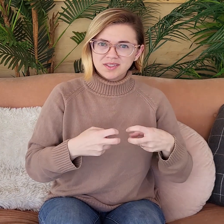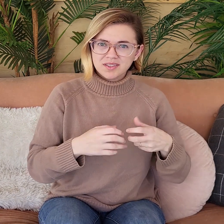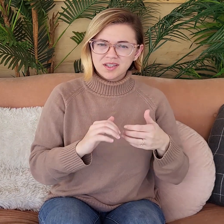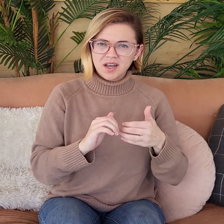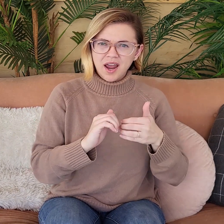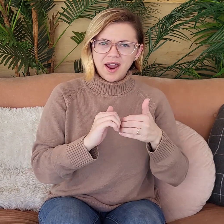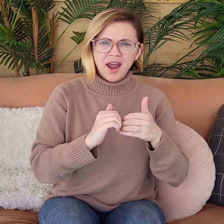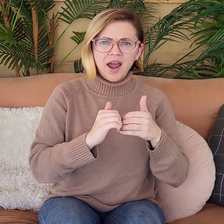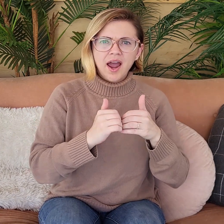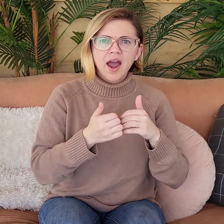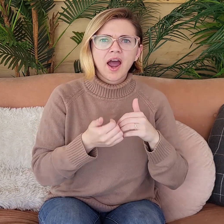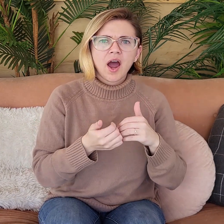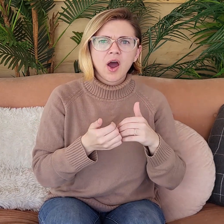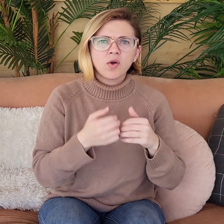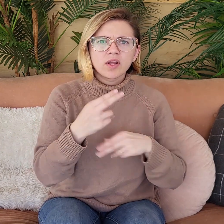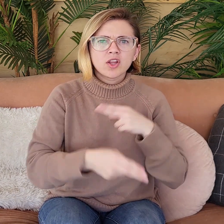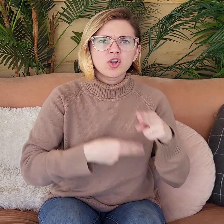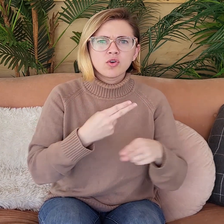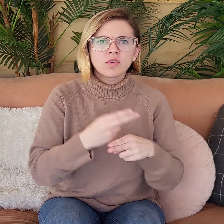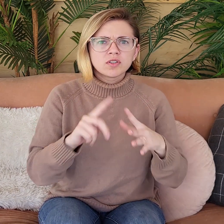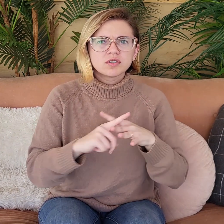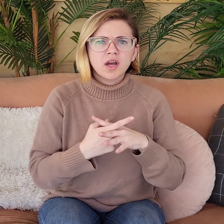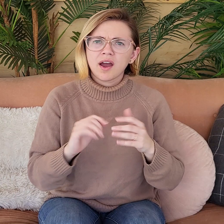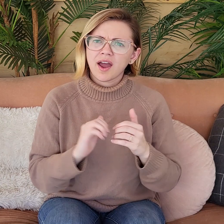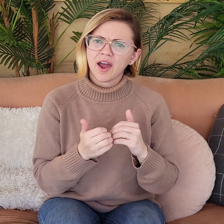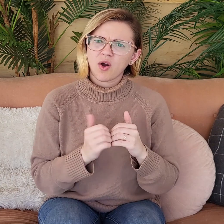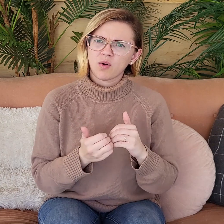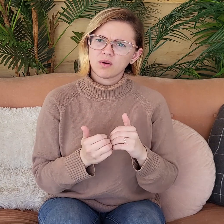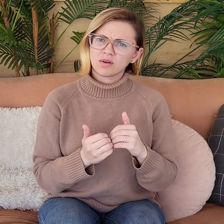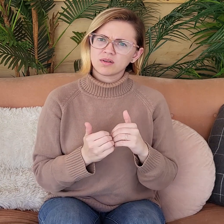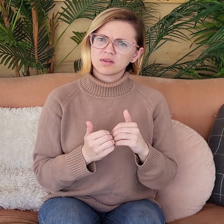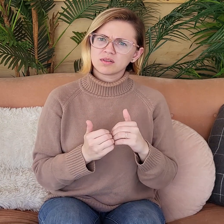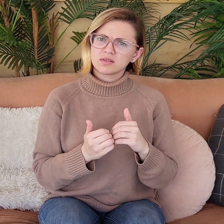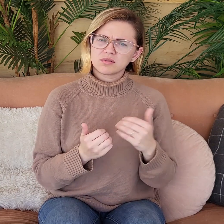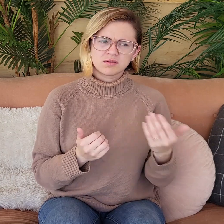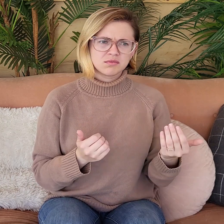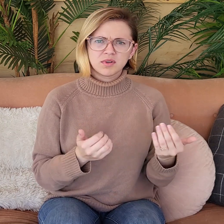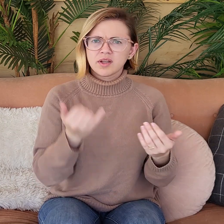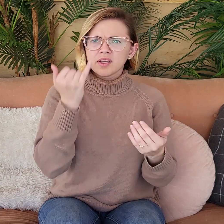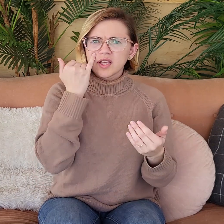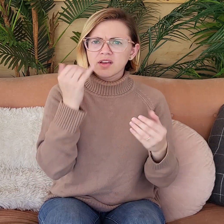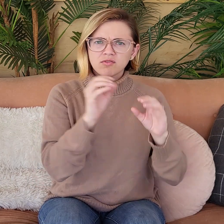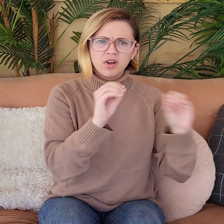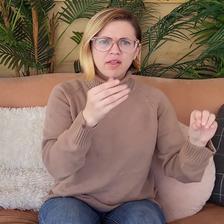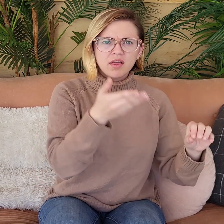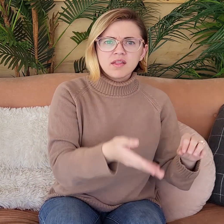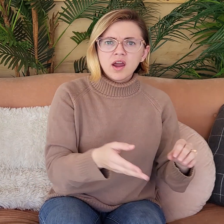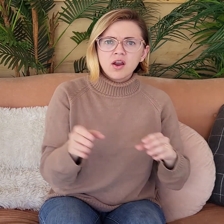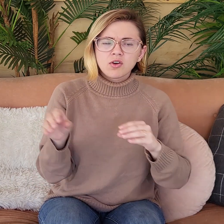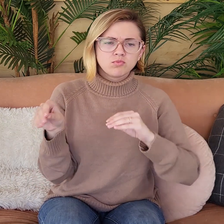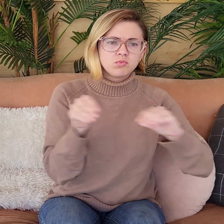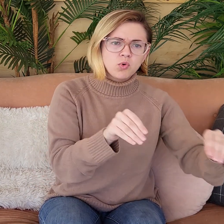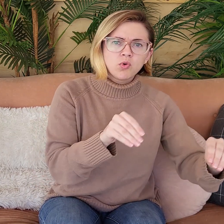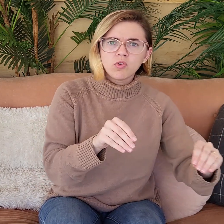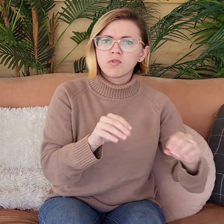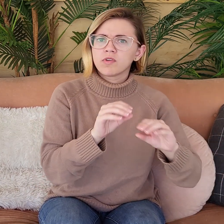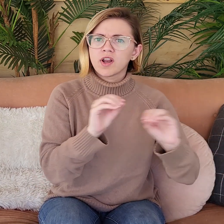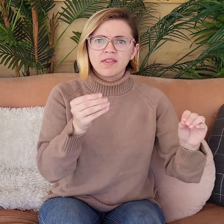nothing in the beginning. So the problem is, well, how would the universe start? If nothing's there,